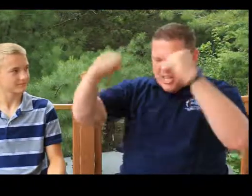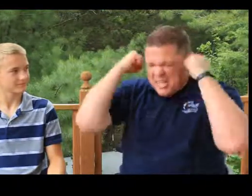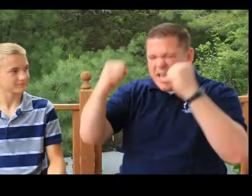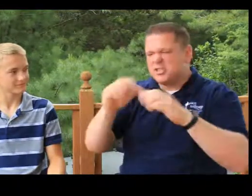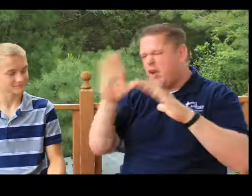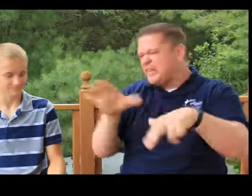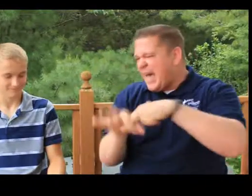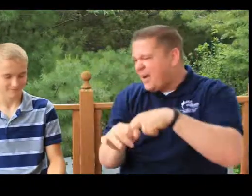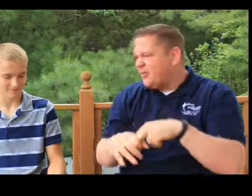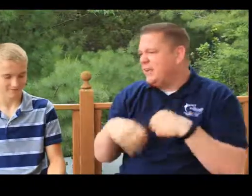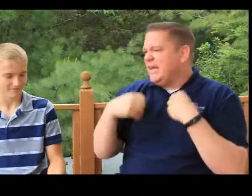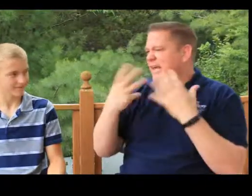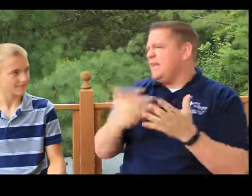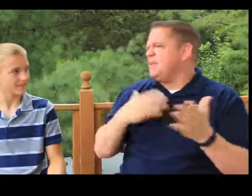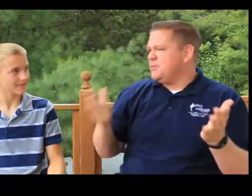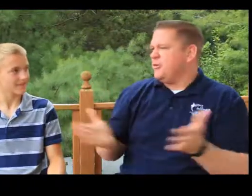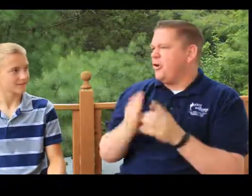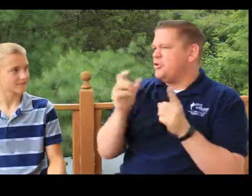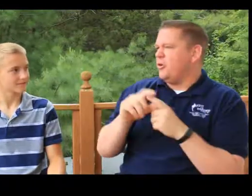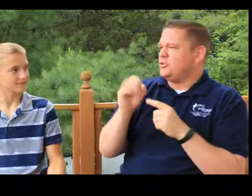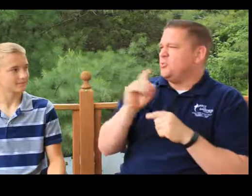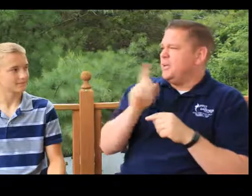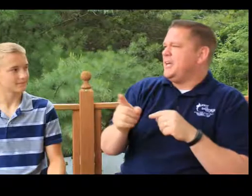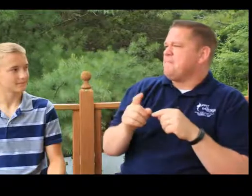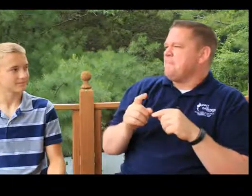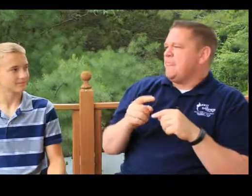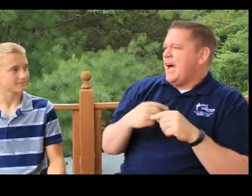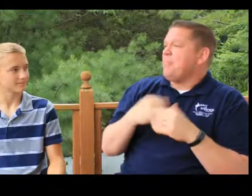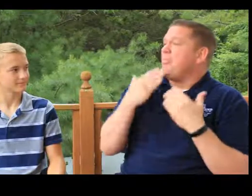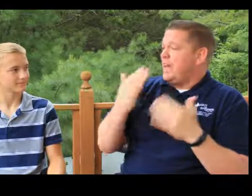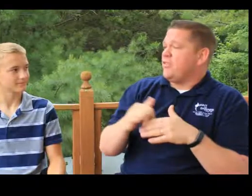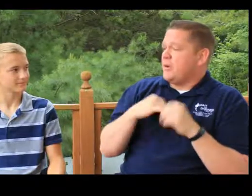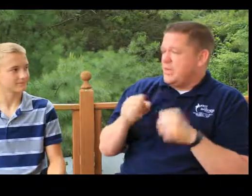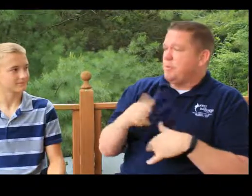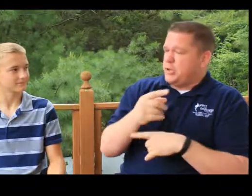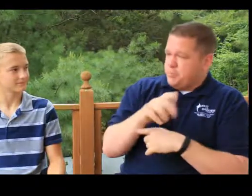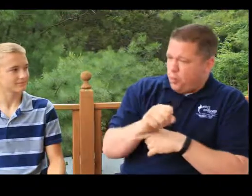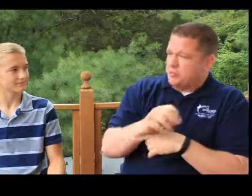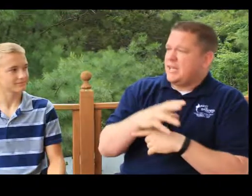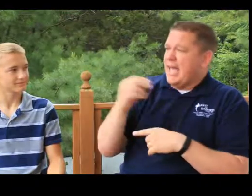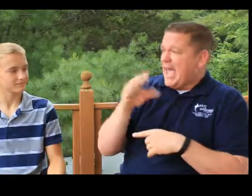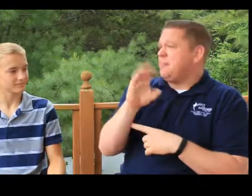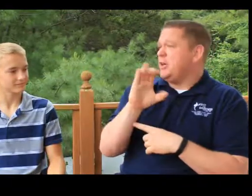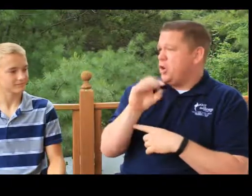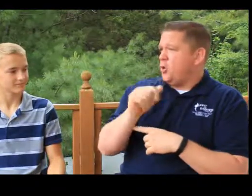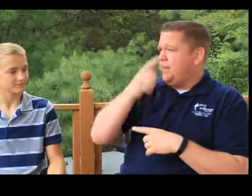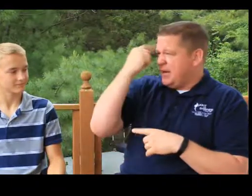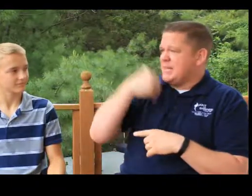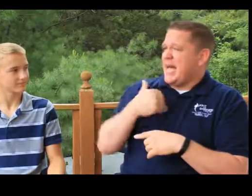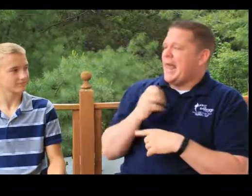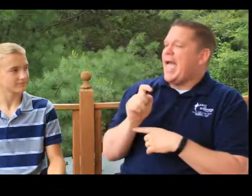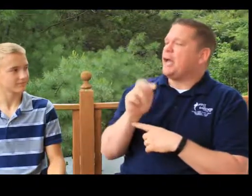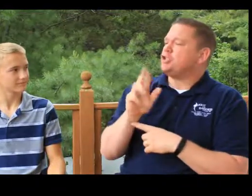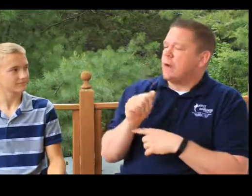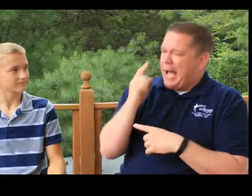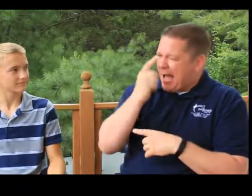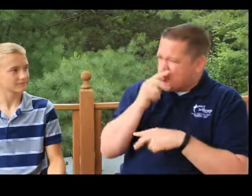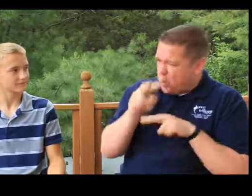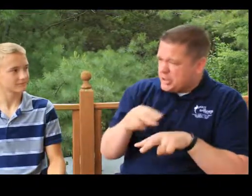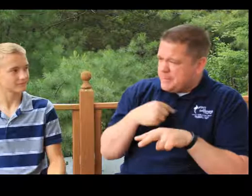yes, great tackle. He'd give me some encouraging words. So really, I'm thankful that I was able to play sports and be a COTA because I had extra eyes watching